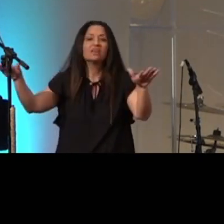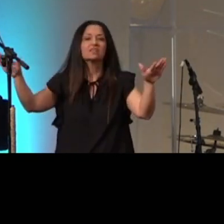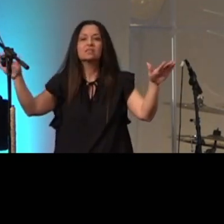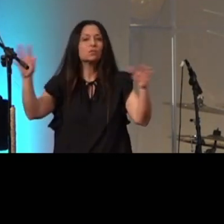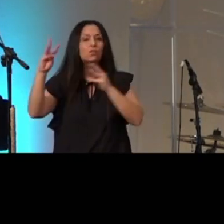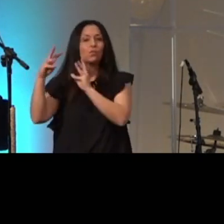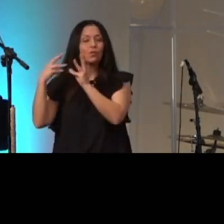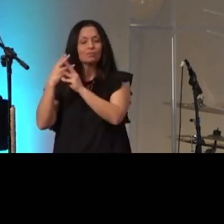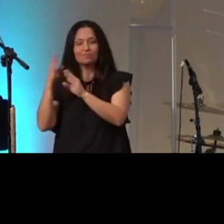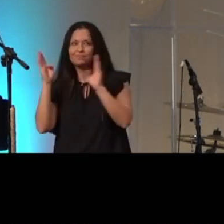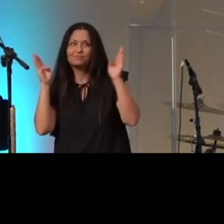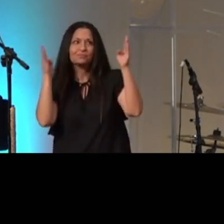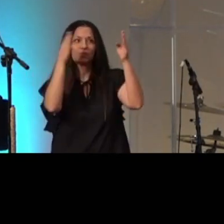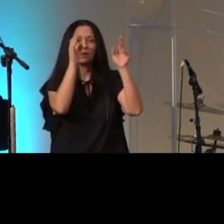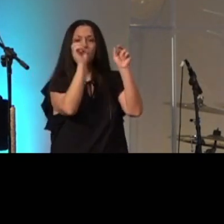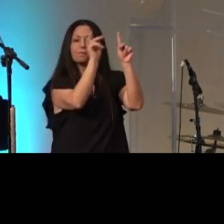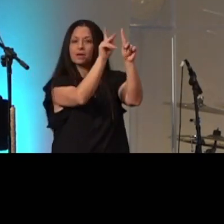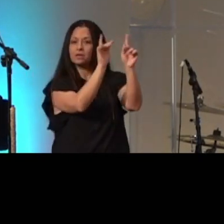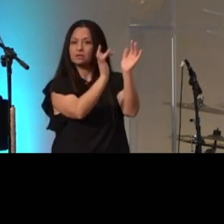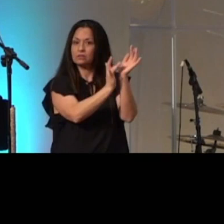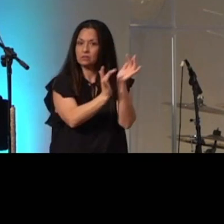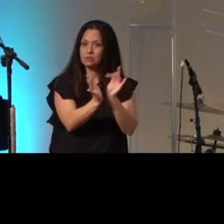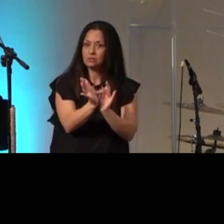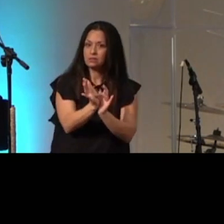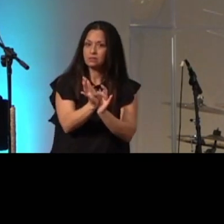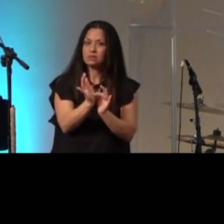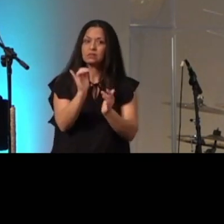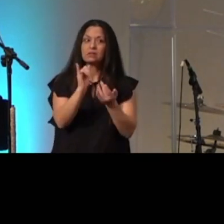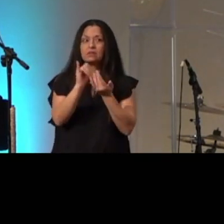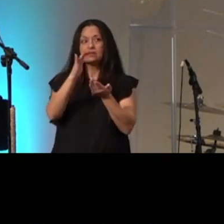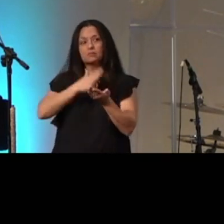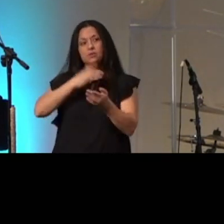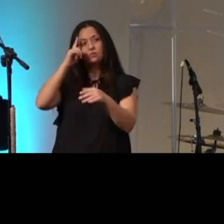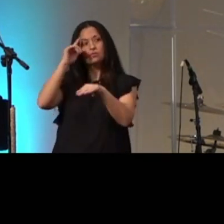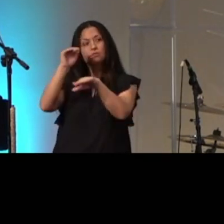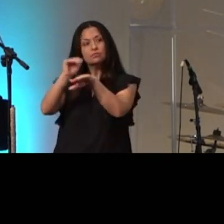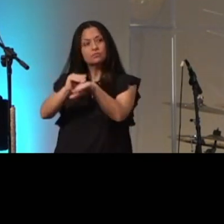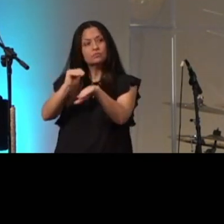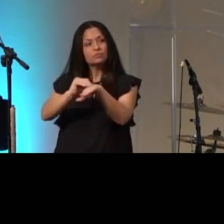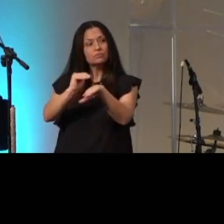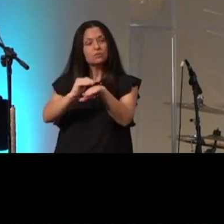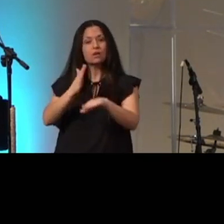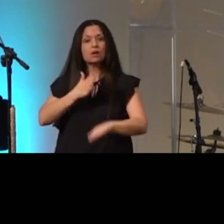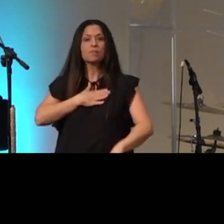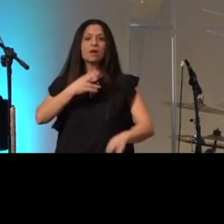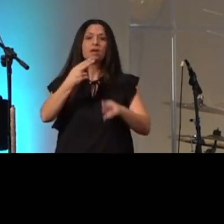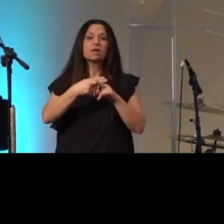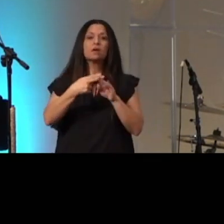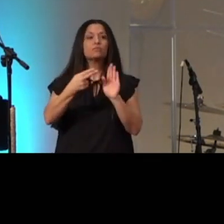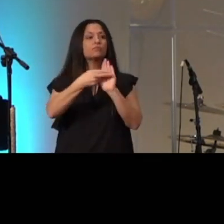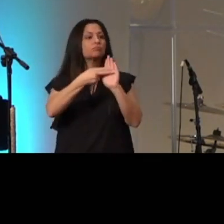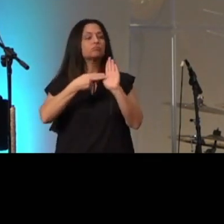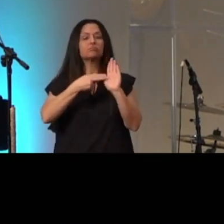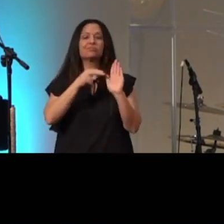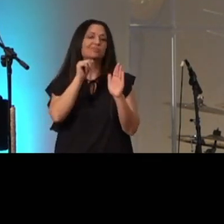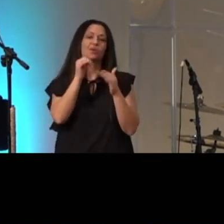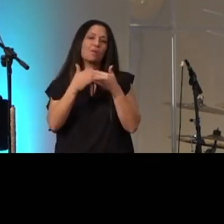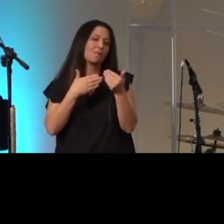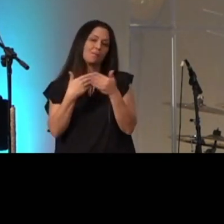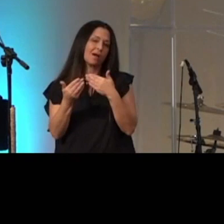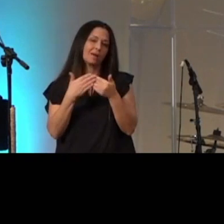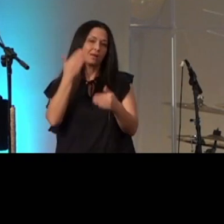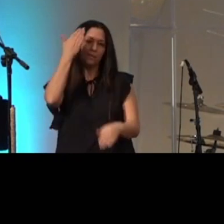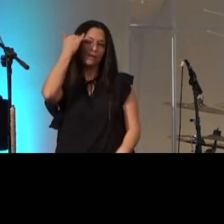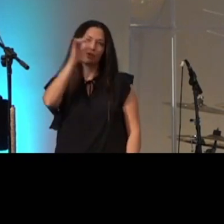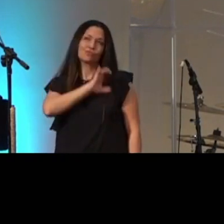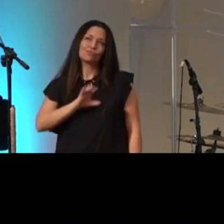put it back on Jesus it reminds me that my reputation doesn't matter because Christ